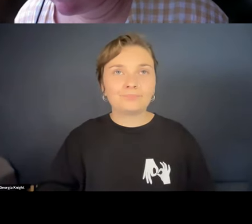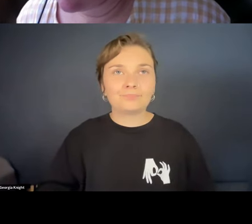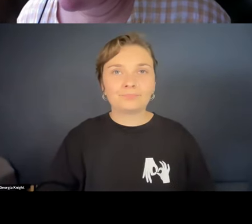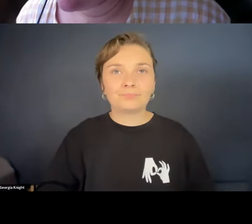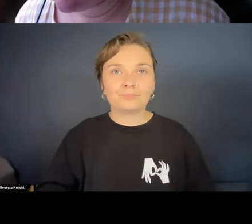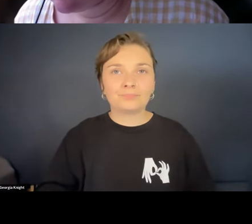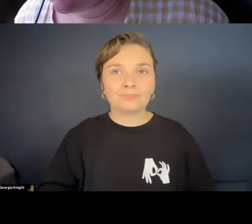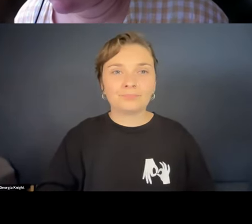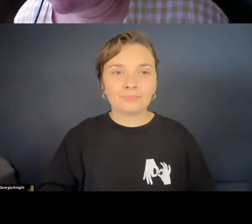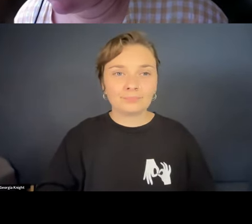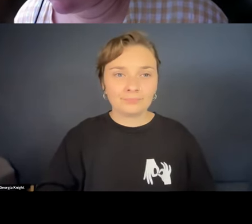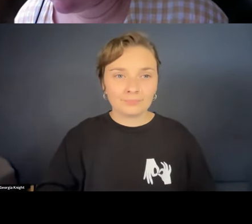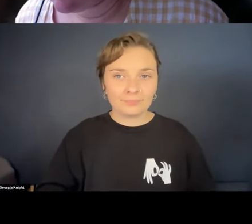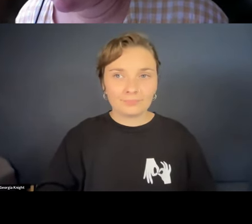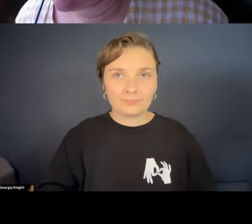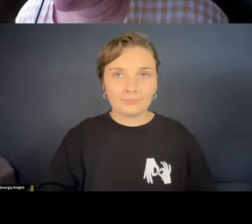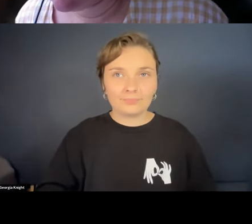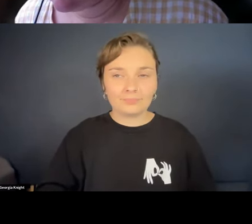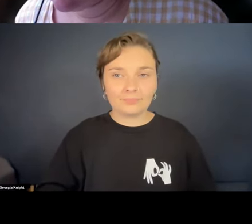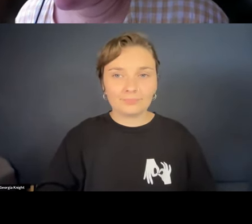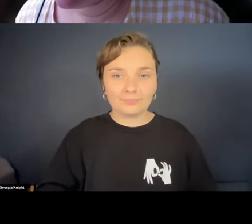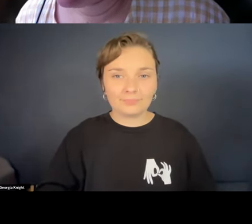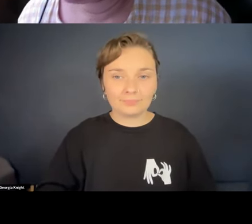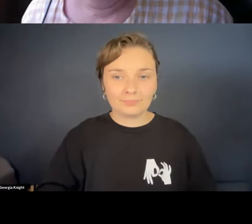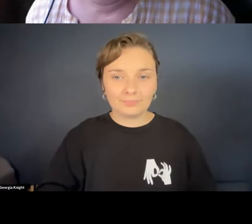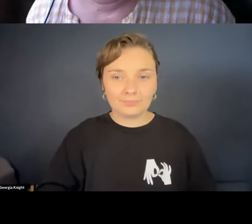I want to go to this one.